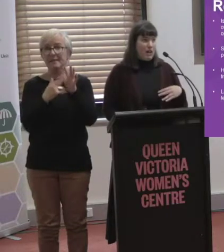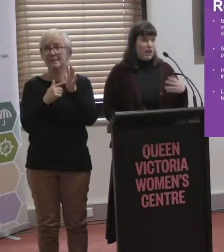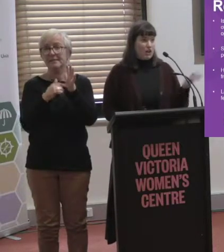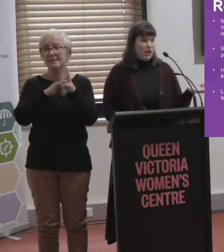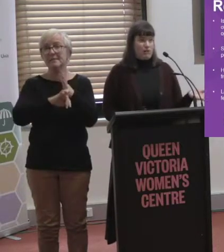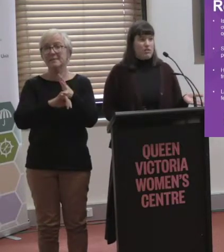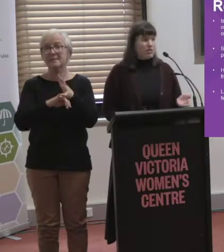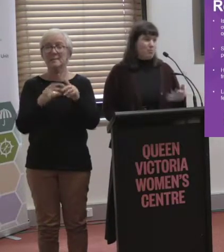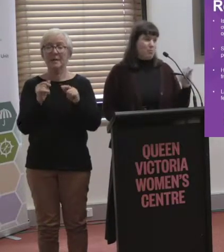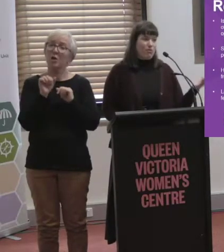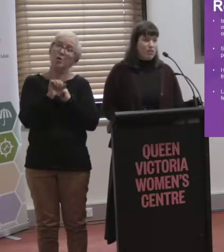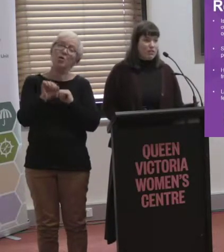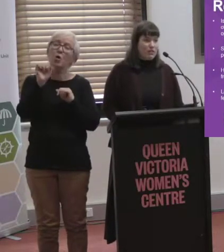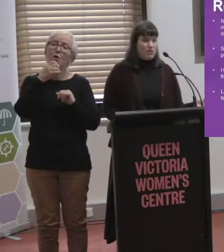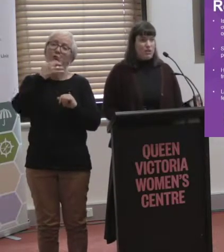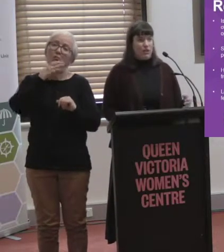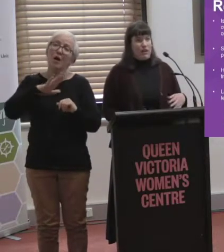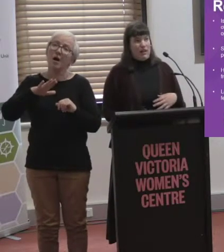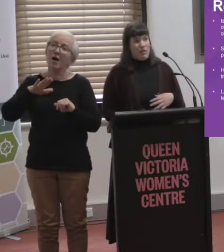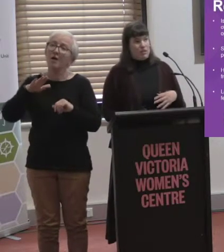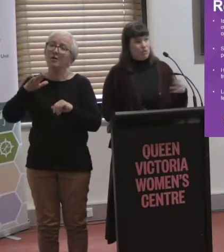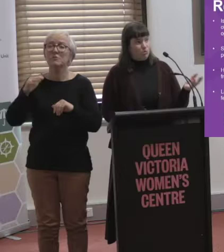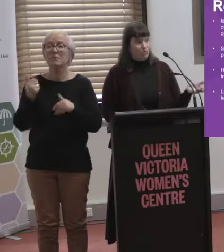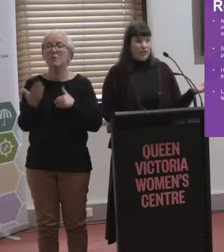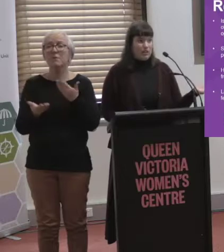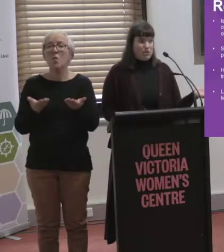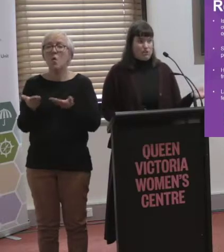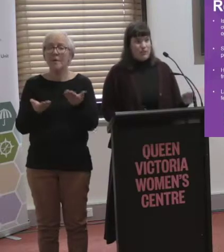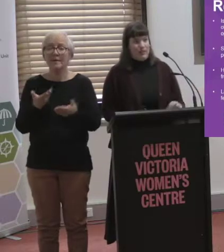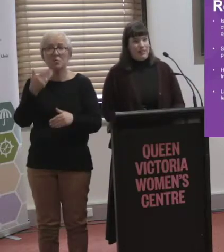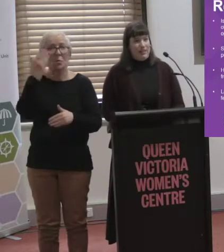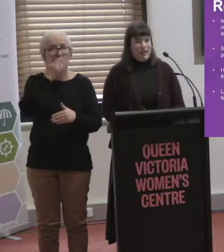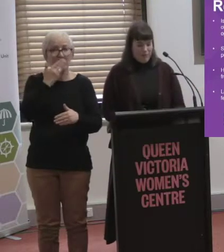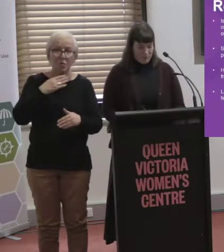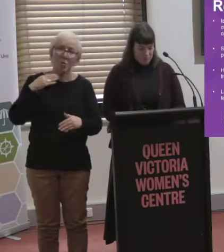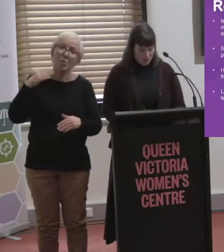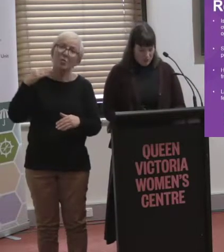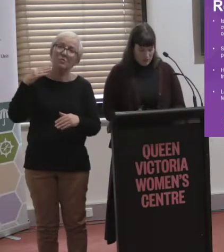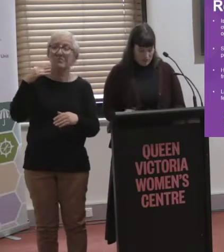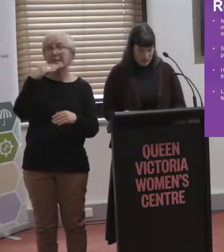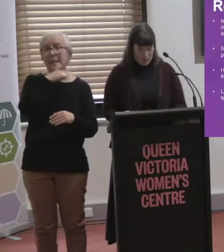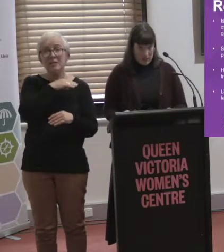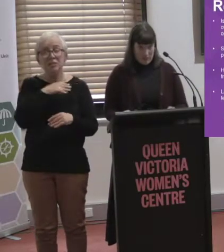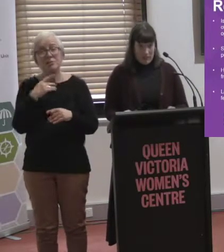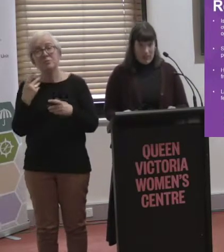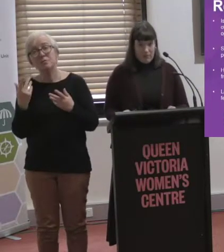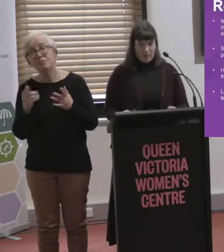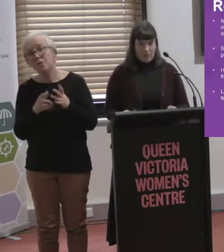a child's performance or a school lunch or, you know, just